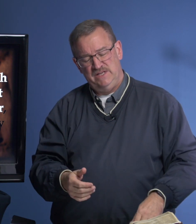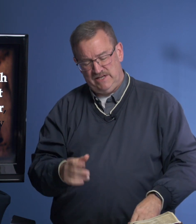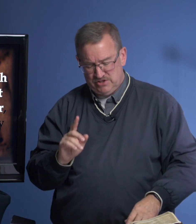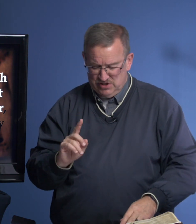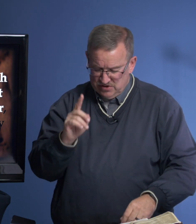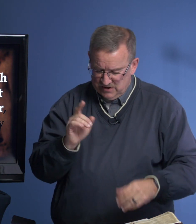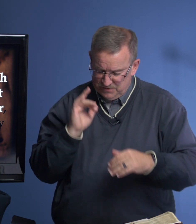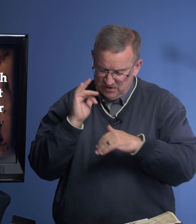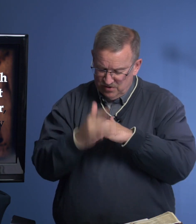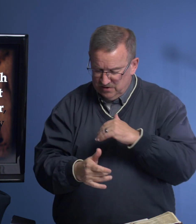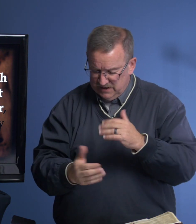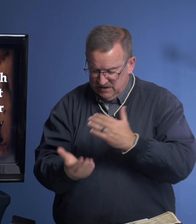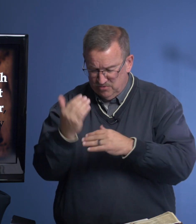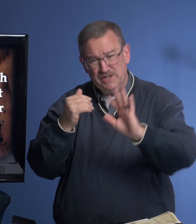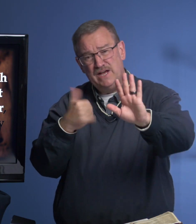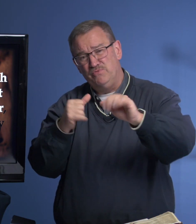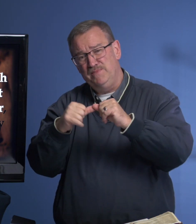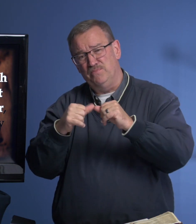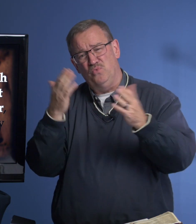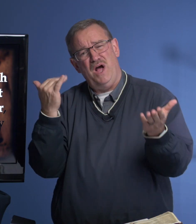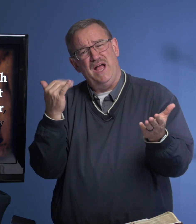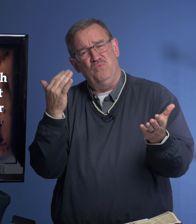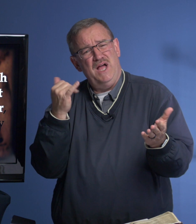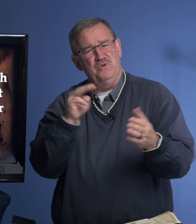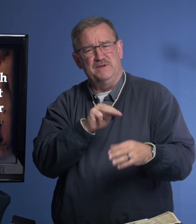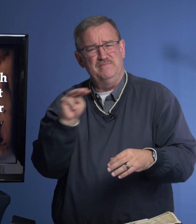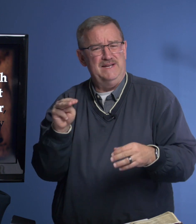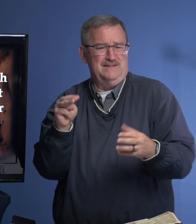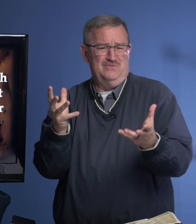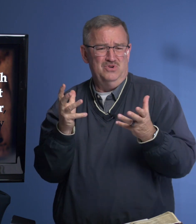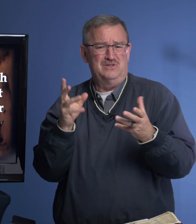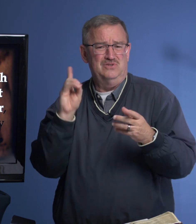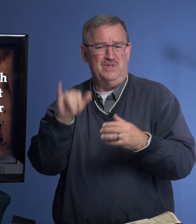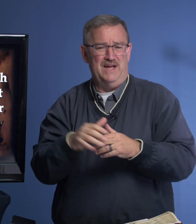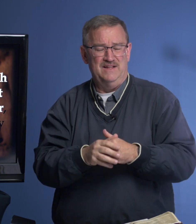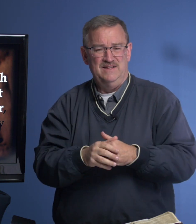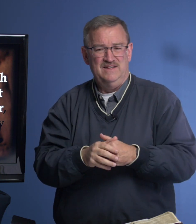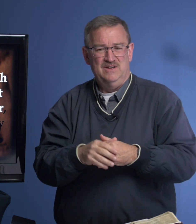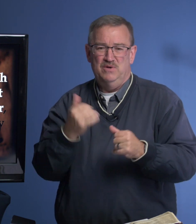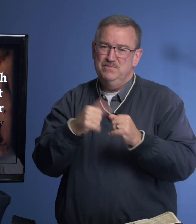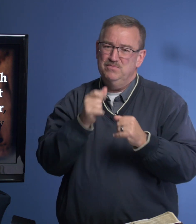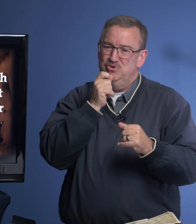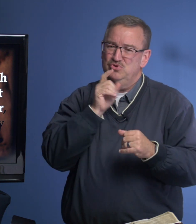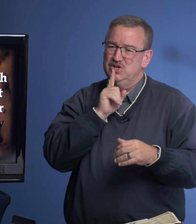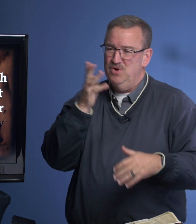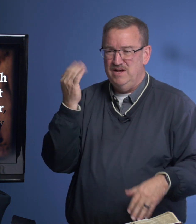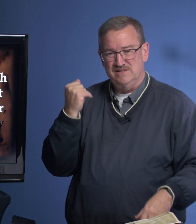And she showed up there early in the morning. Now, remember, why? Why would Mary Magdalene want to do that? Well, remember who she was.